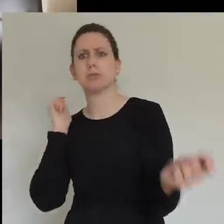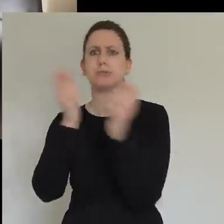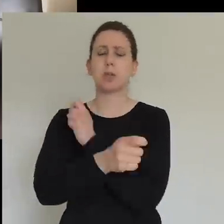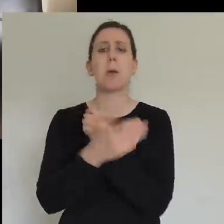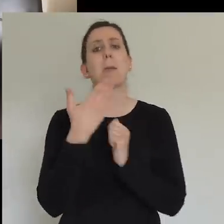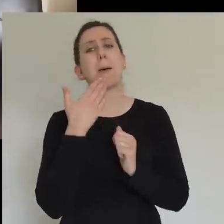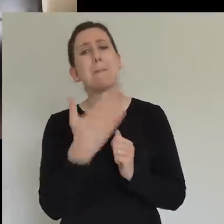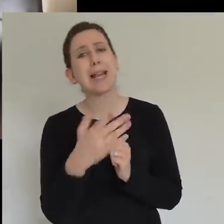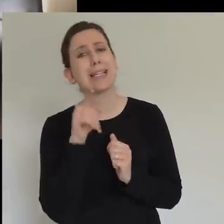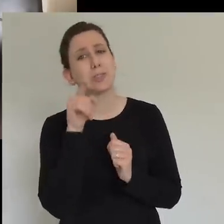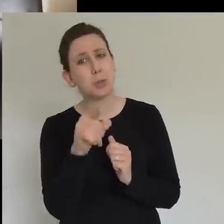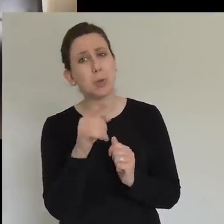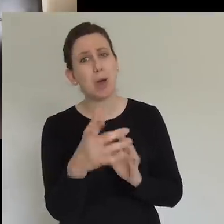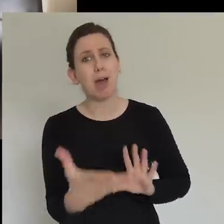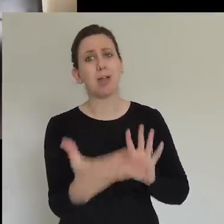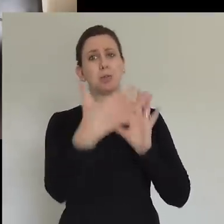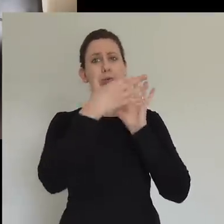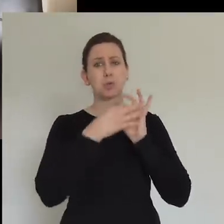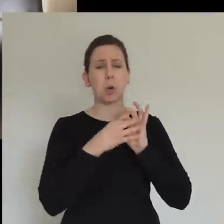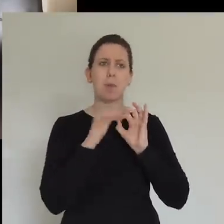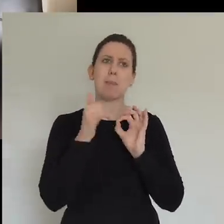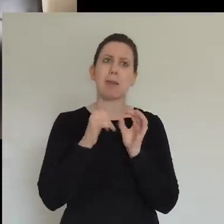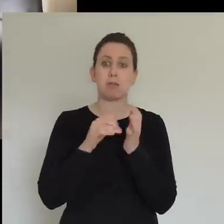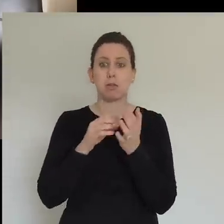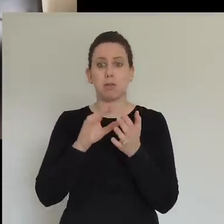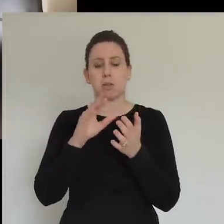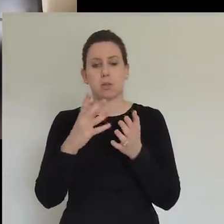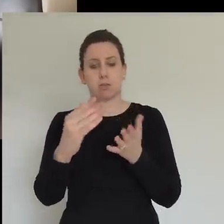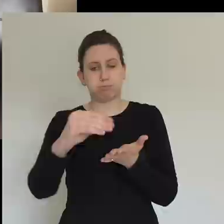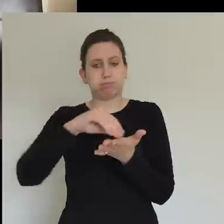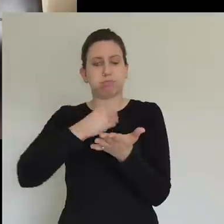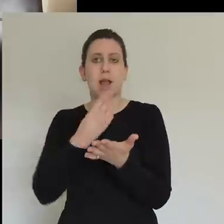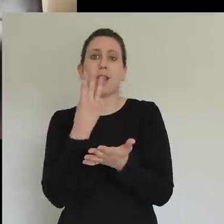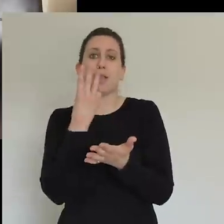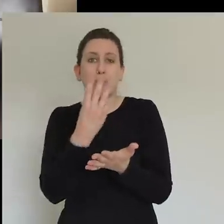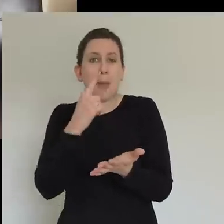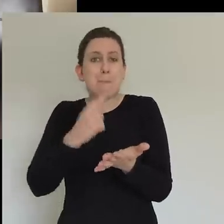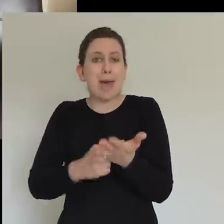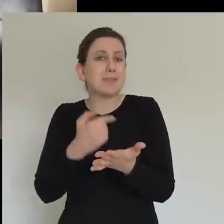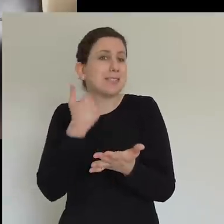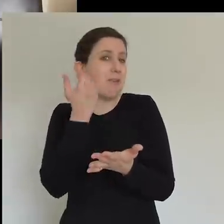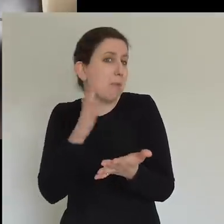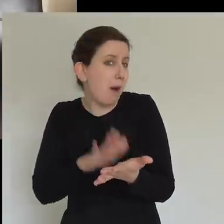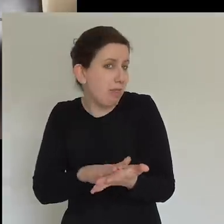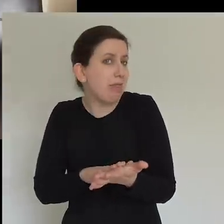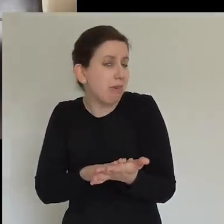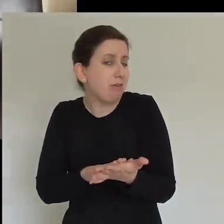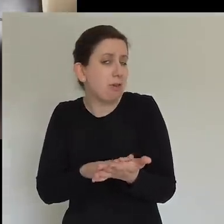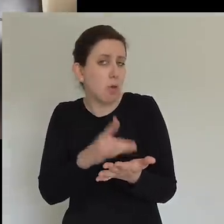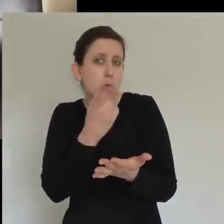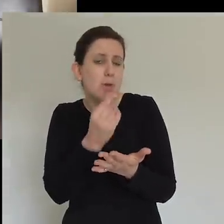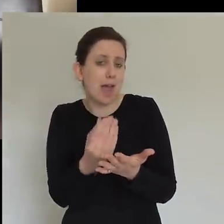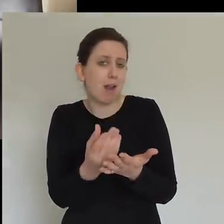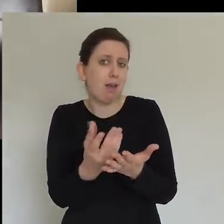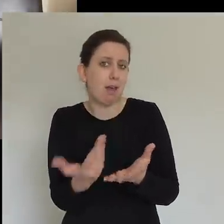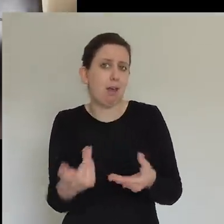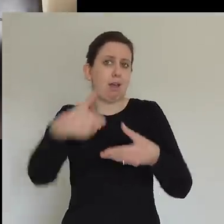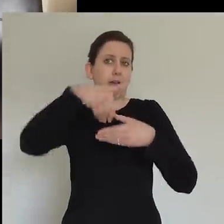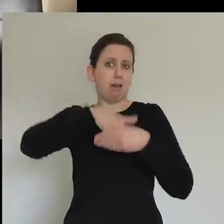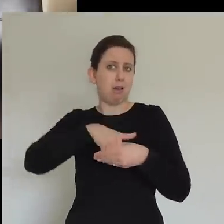coffee a month, three pound a month, becoming a personal member of the Evangelical Alliance? If you do so, we would be most grateful. You would be standing with thousands of others and